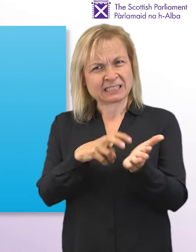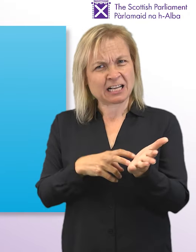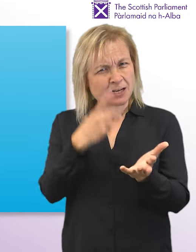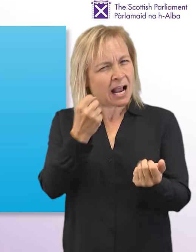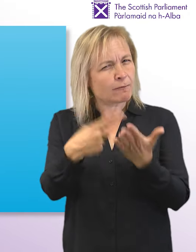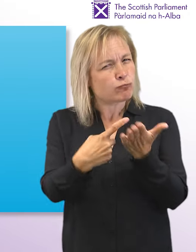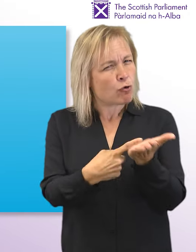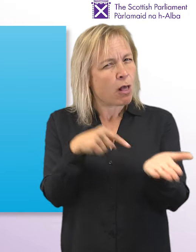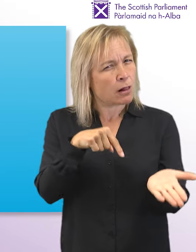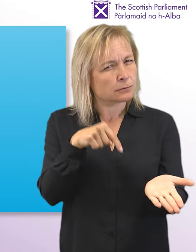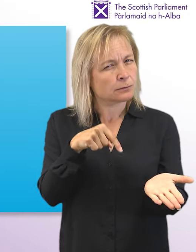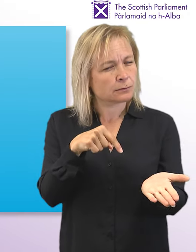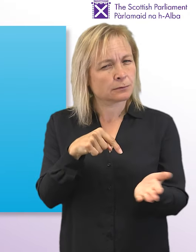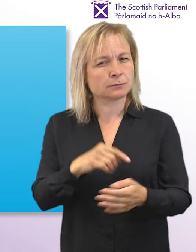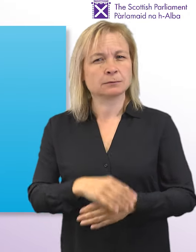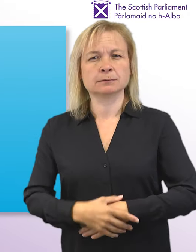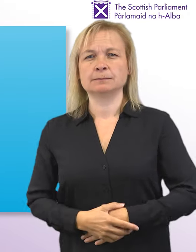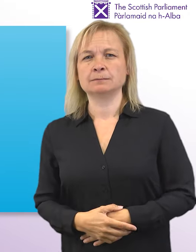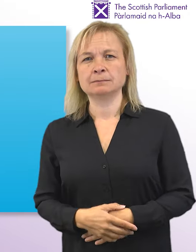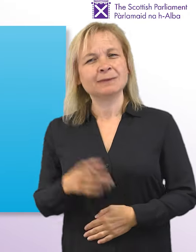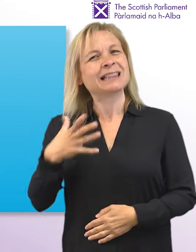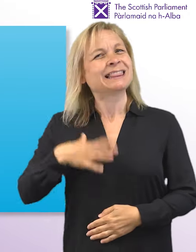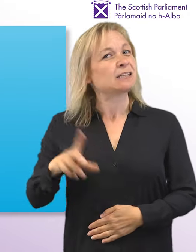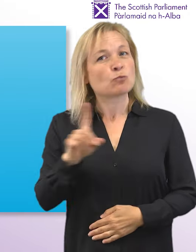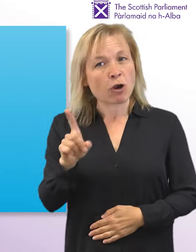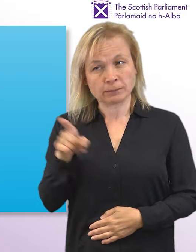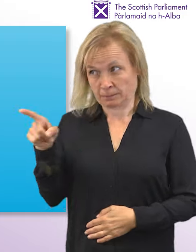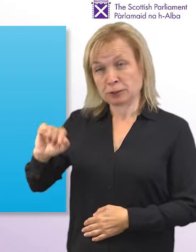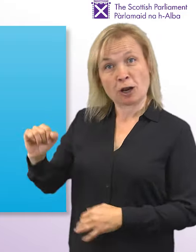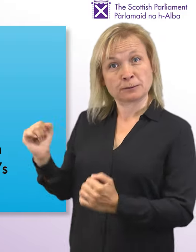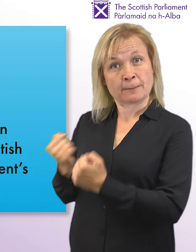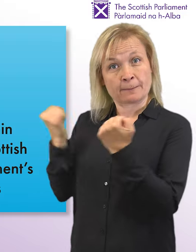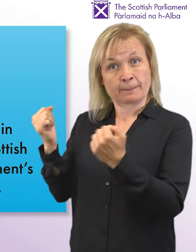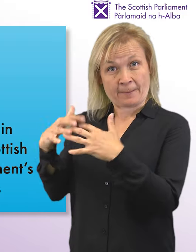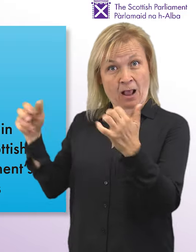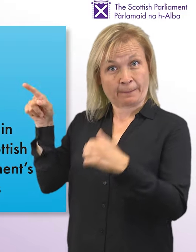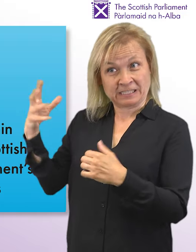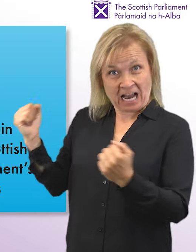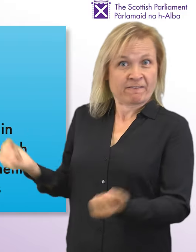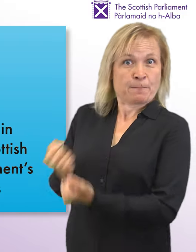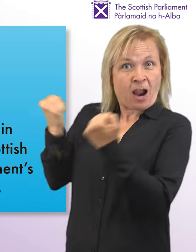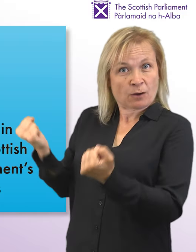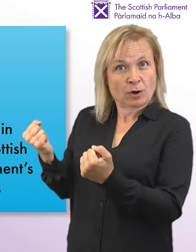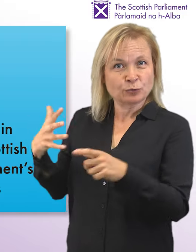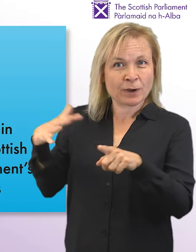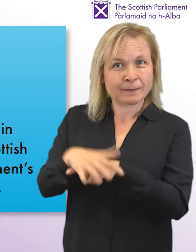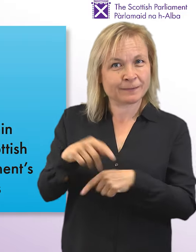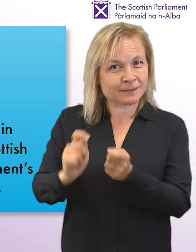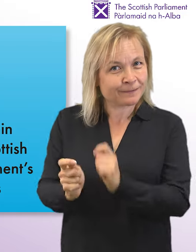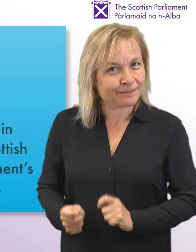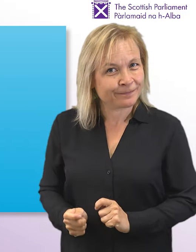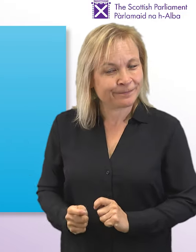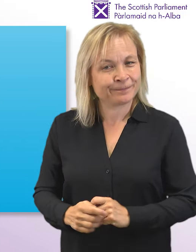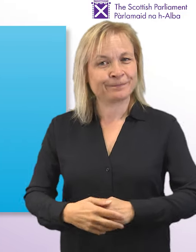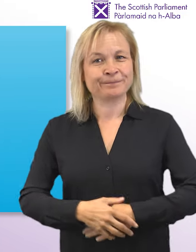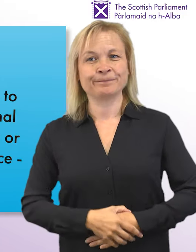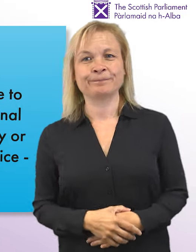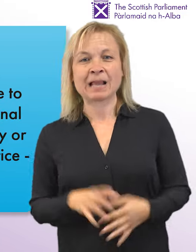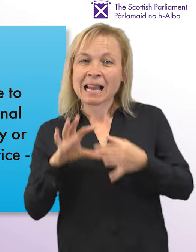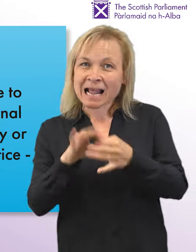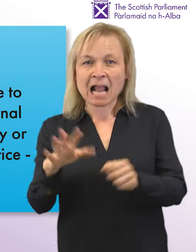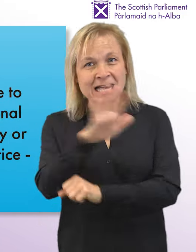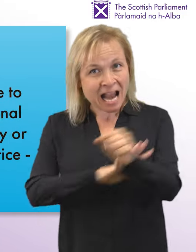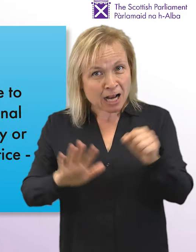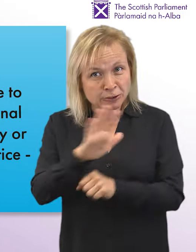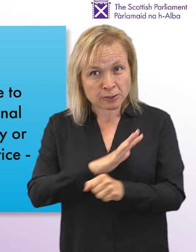There are some rules on the issues you can raise in a petition. It must be within the Scottish Parliament's